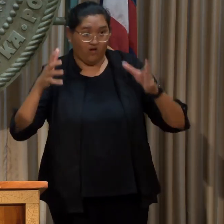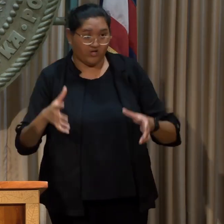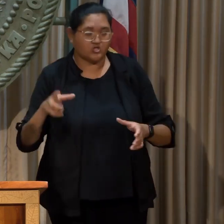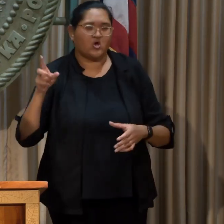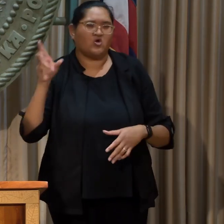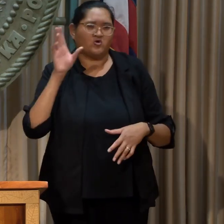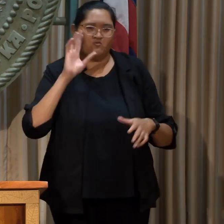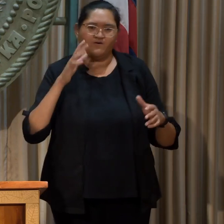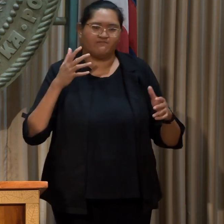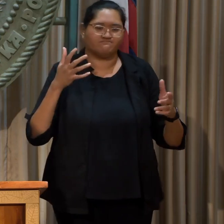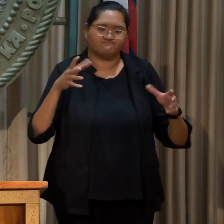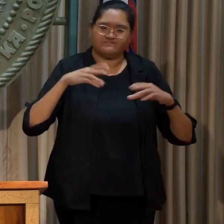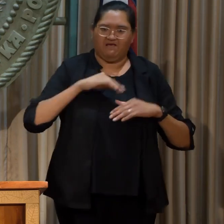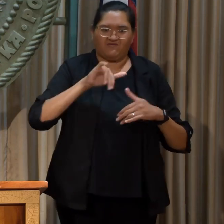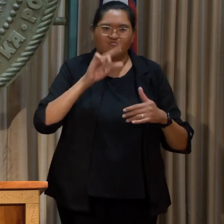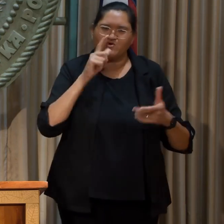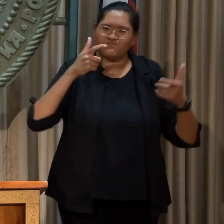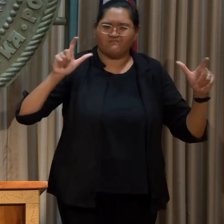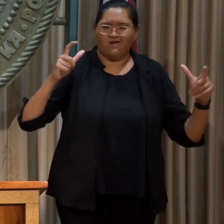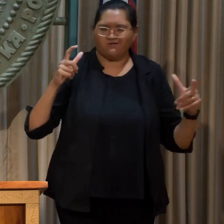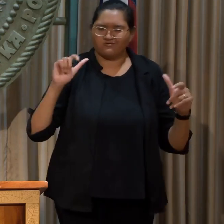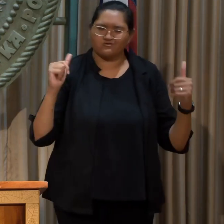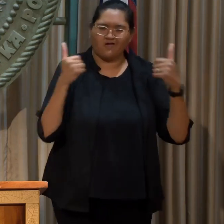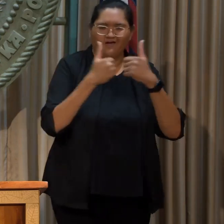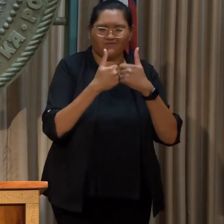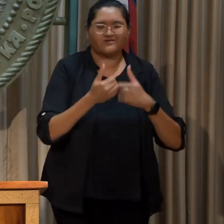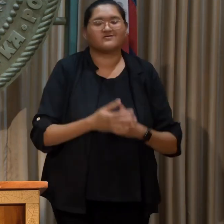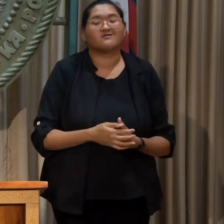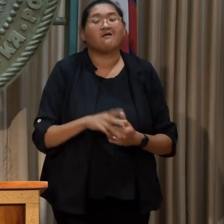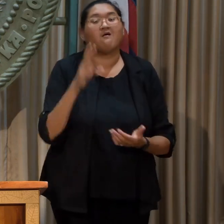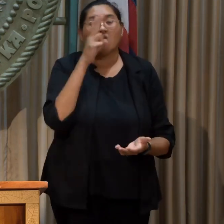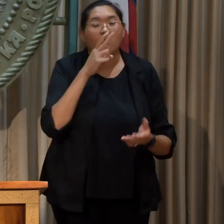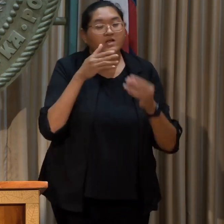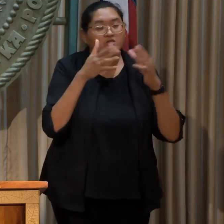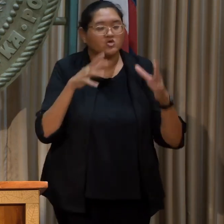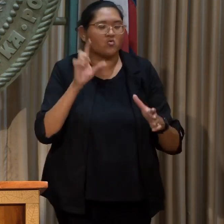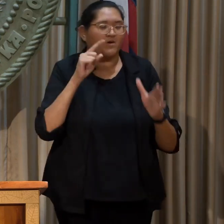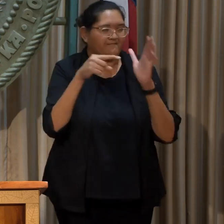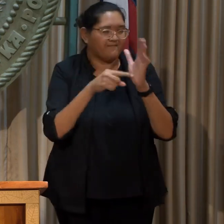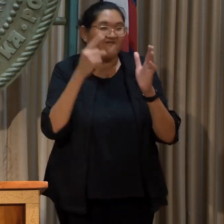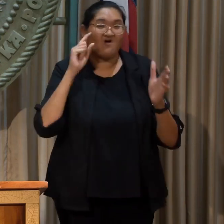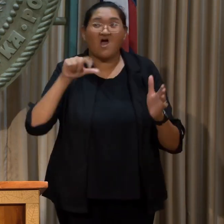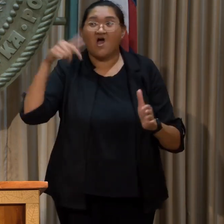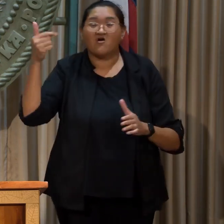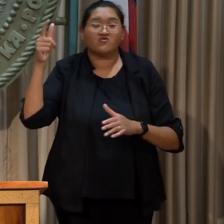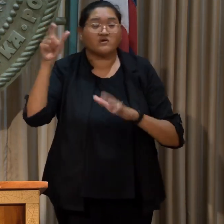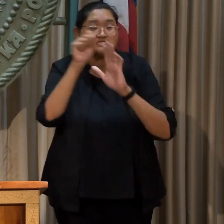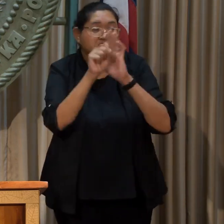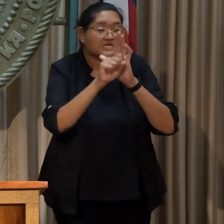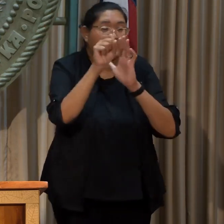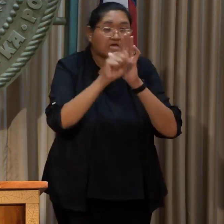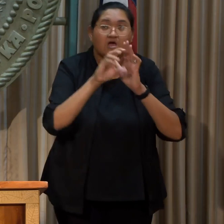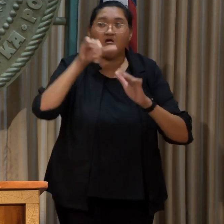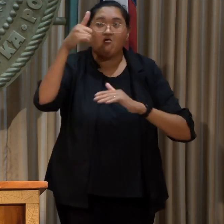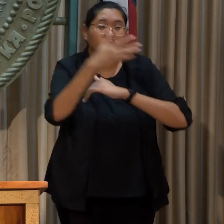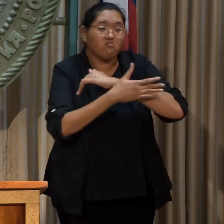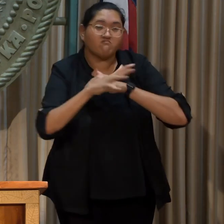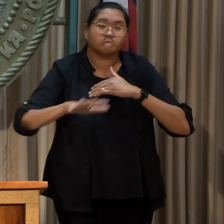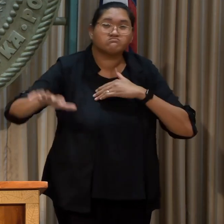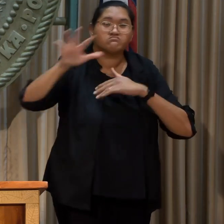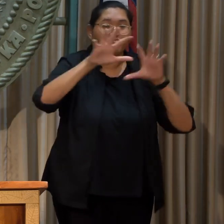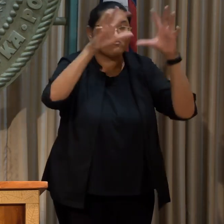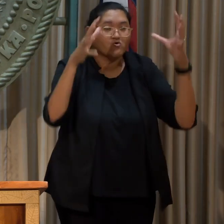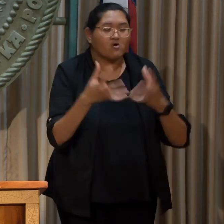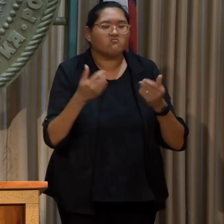this enormous challenge. Hawaii's leadership will offer a model for states and countries around the world to start